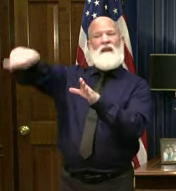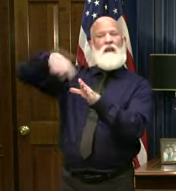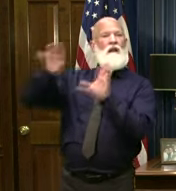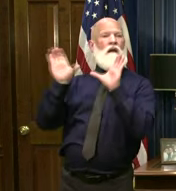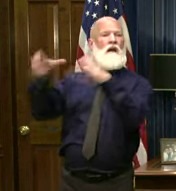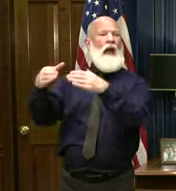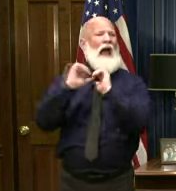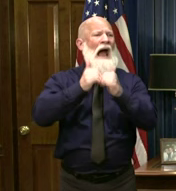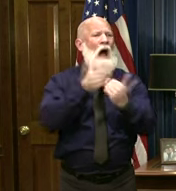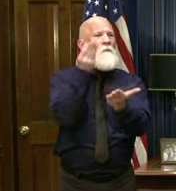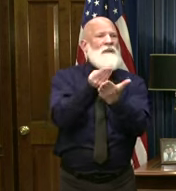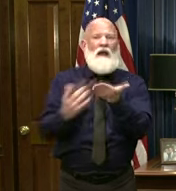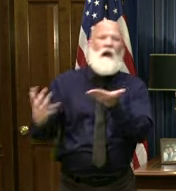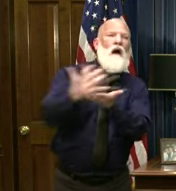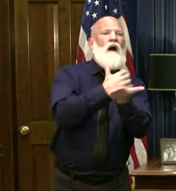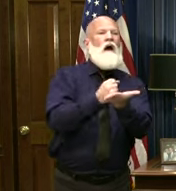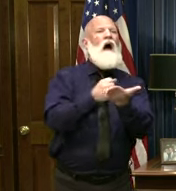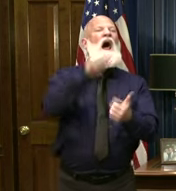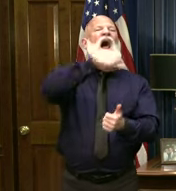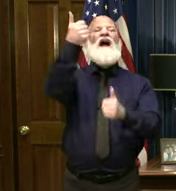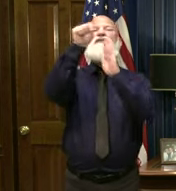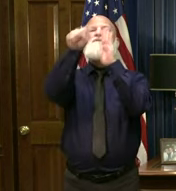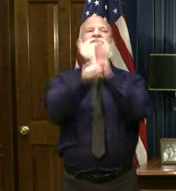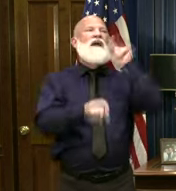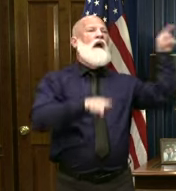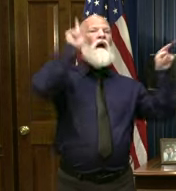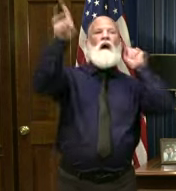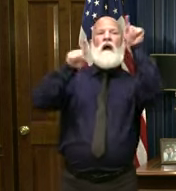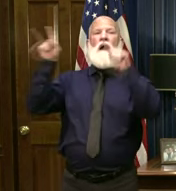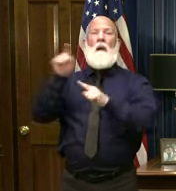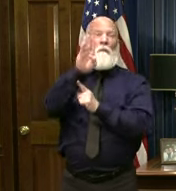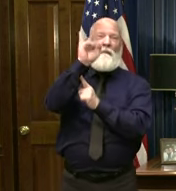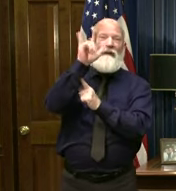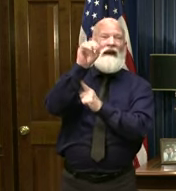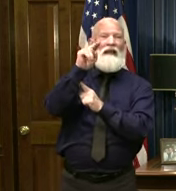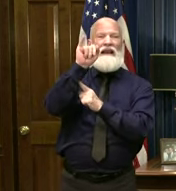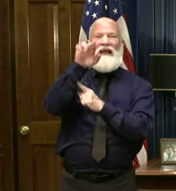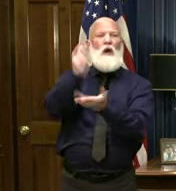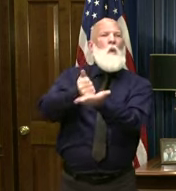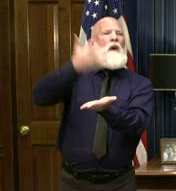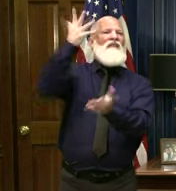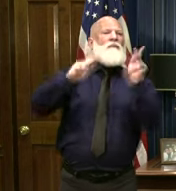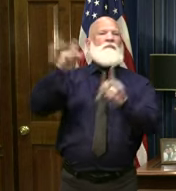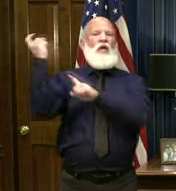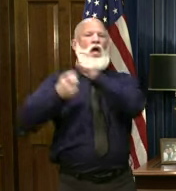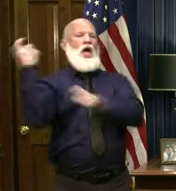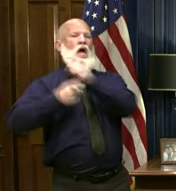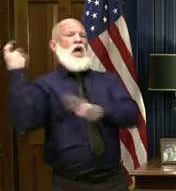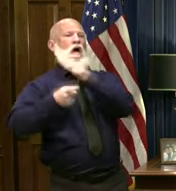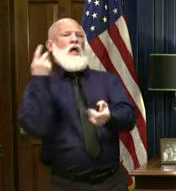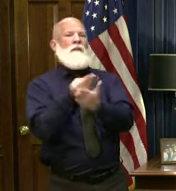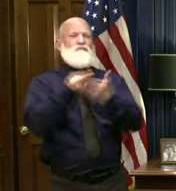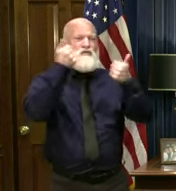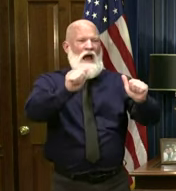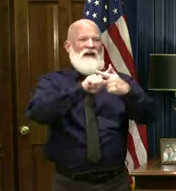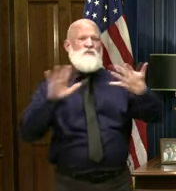They're using outrageous, false rhetoric to scare you and put millions of dollars in their own pocket. They're